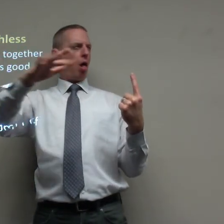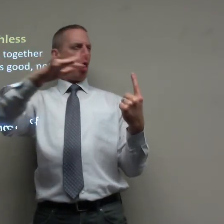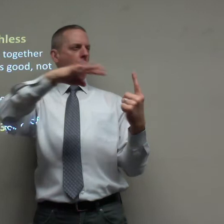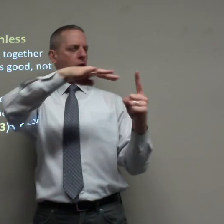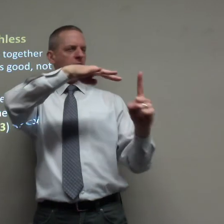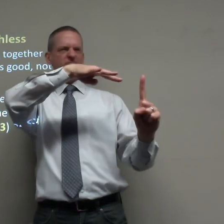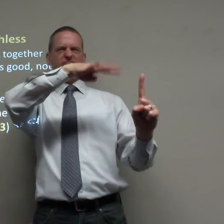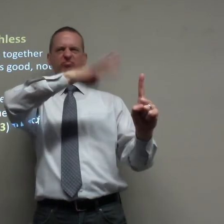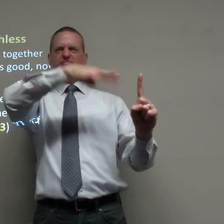rumor